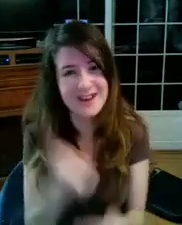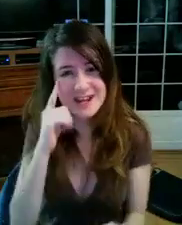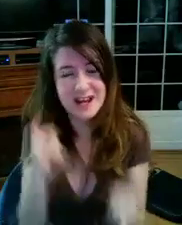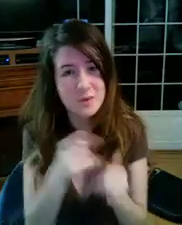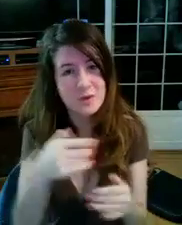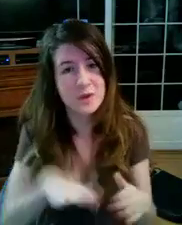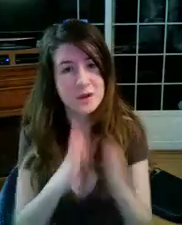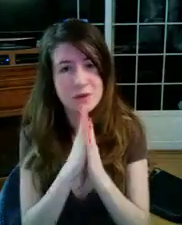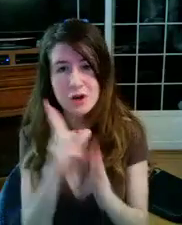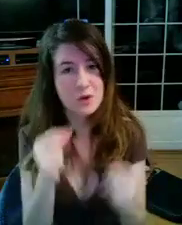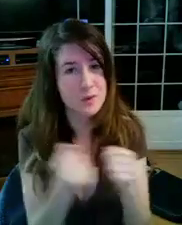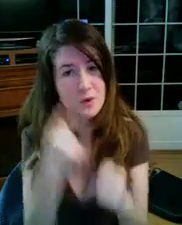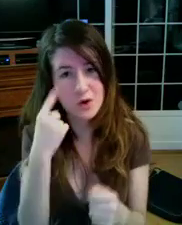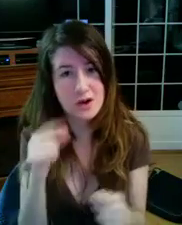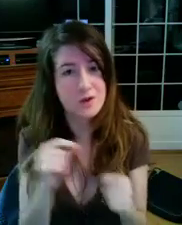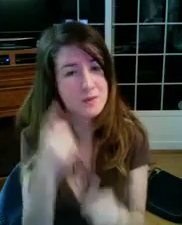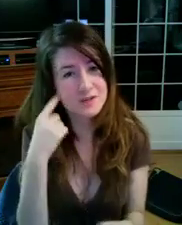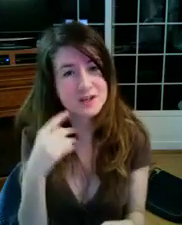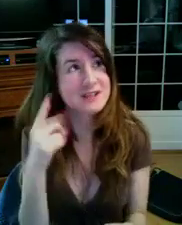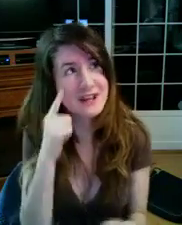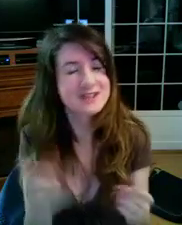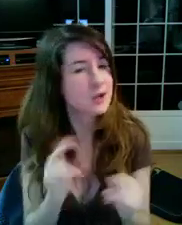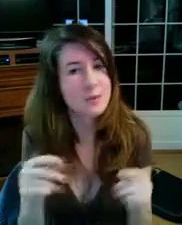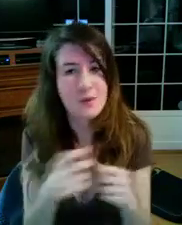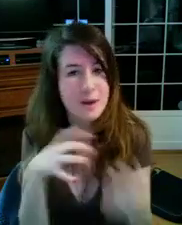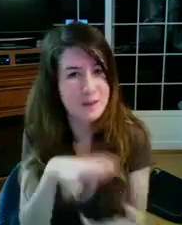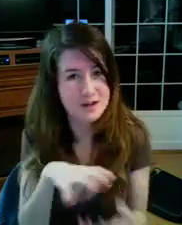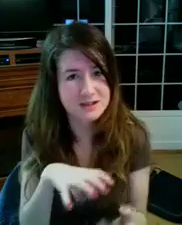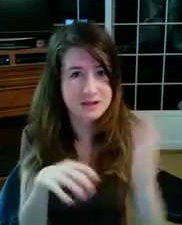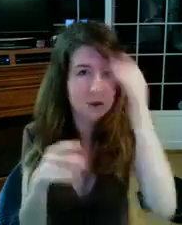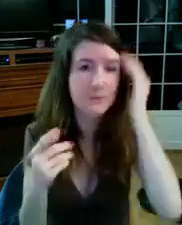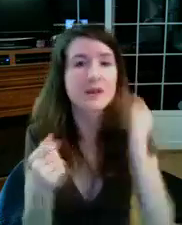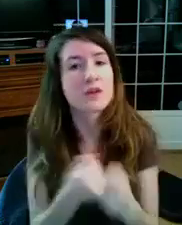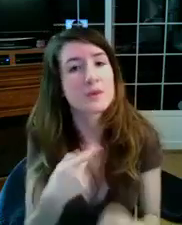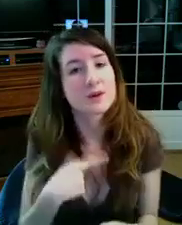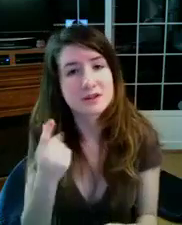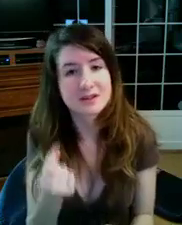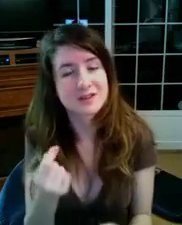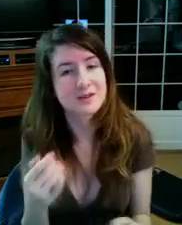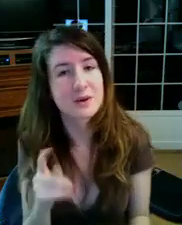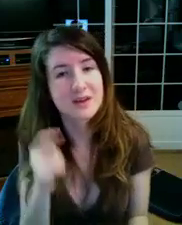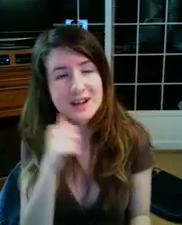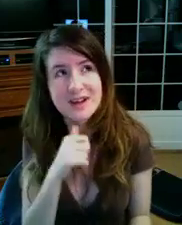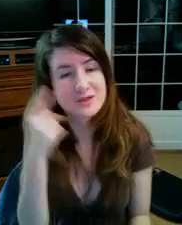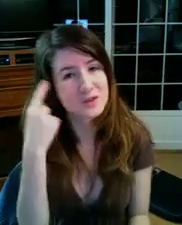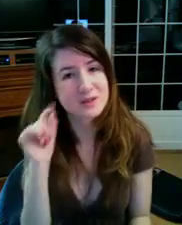there, daddy's with you in your prayers, no more crying, wipe them tears, daddy's here, no more nightmares, we gon' hold together through it, we gon' do it, man, the uncle's crazy,